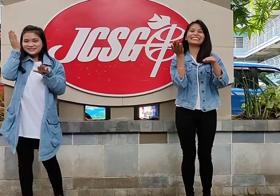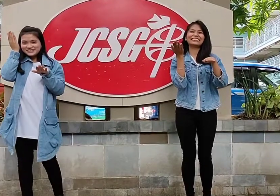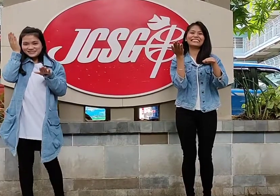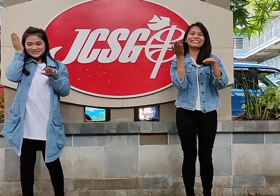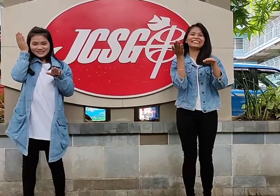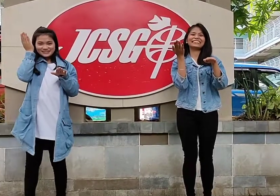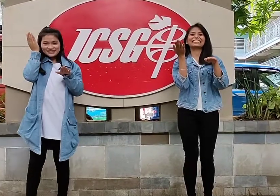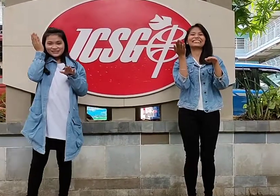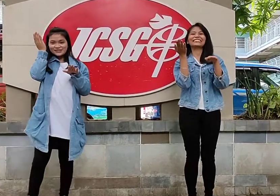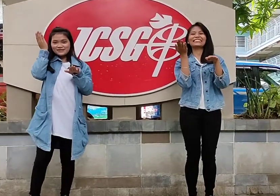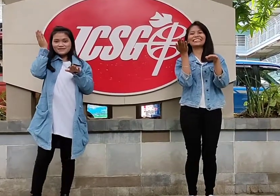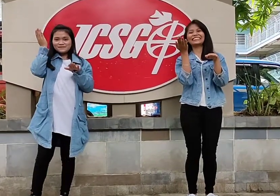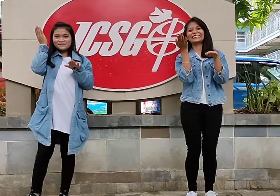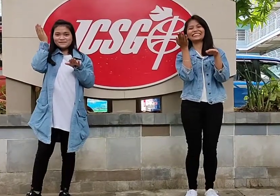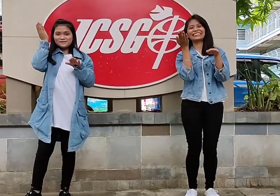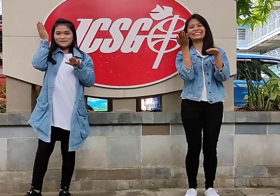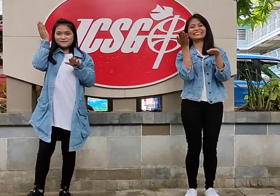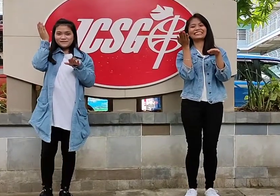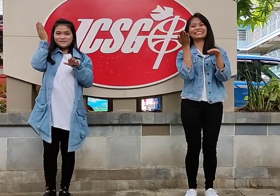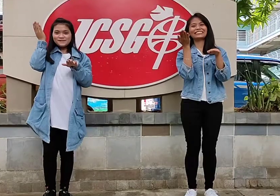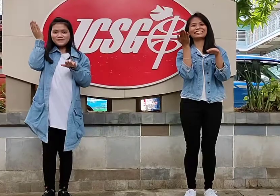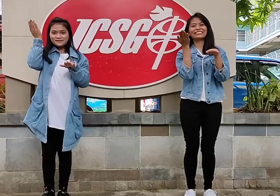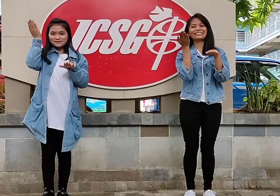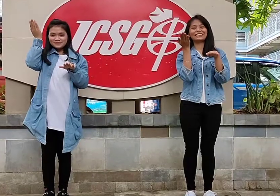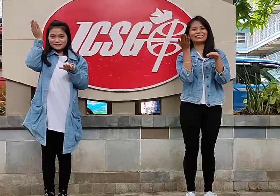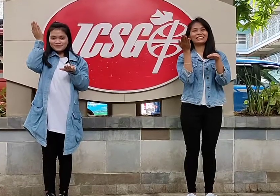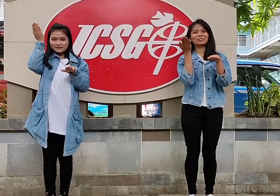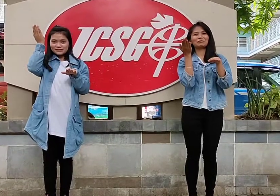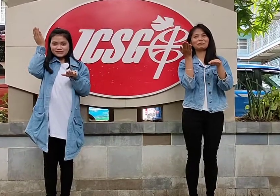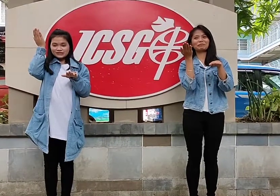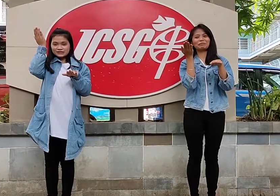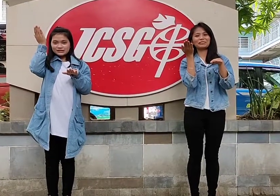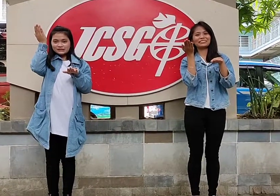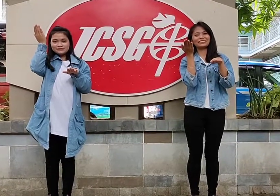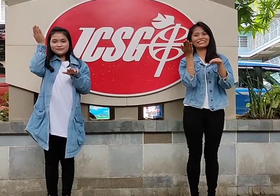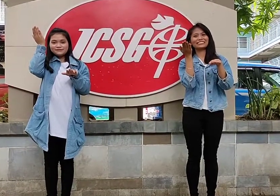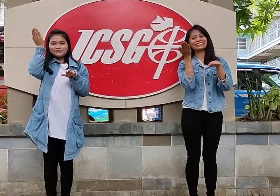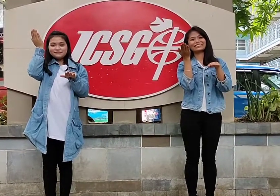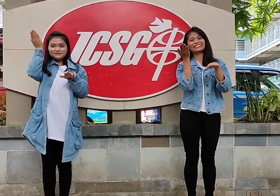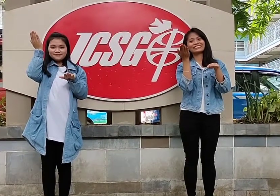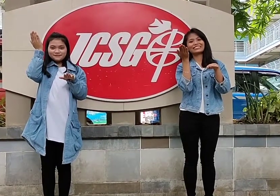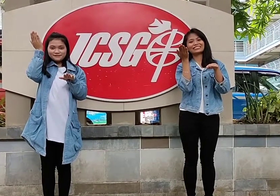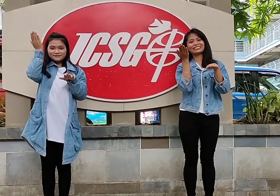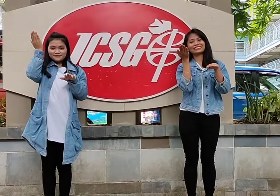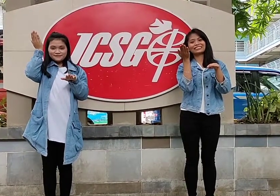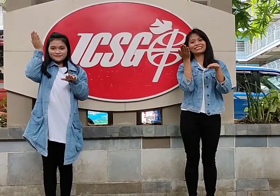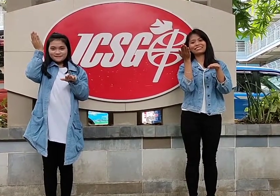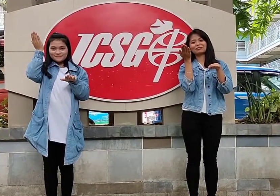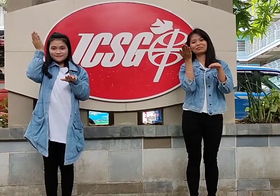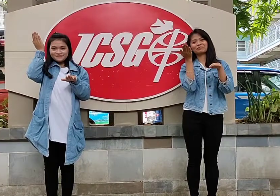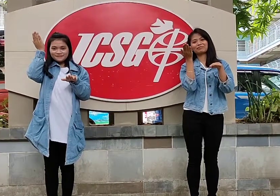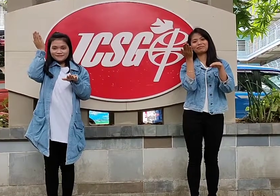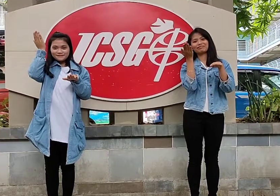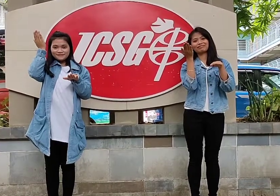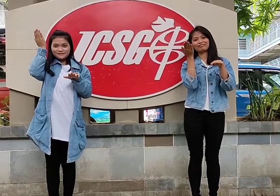God uses uses with to him And as we give day uses uses to